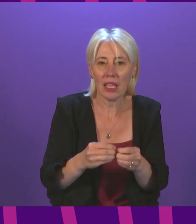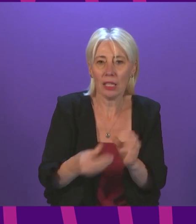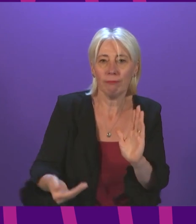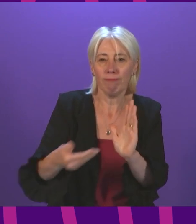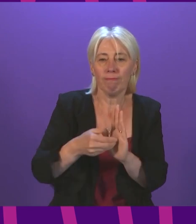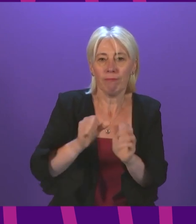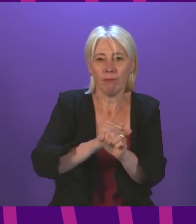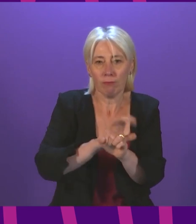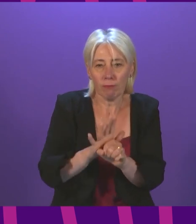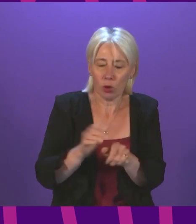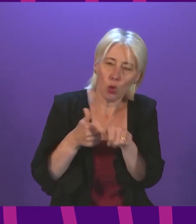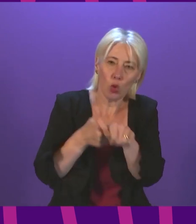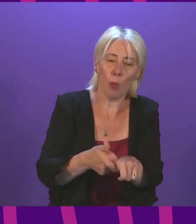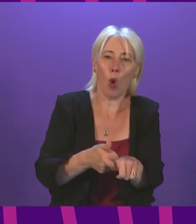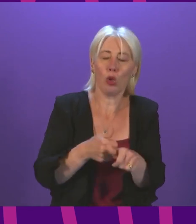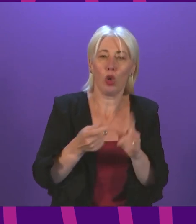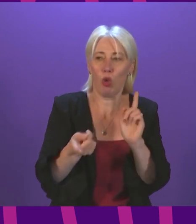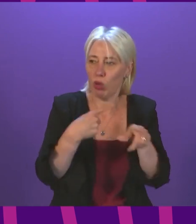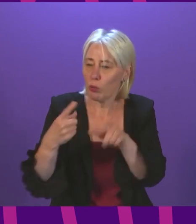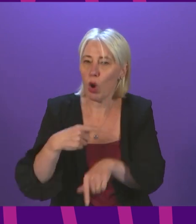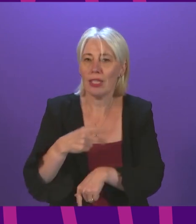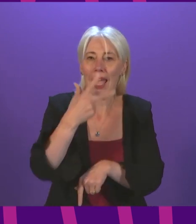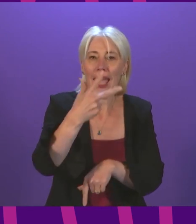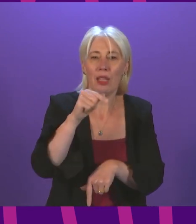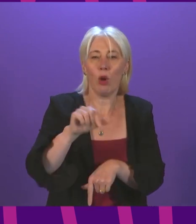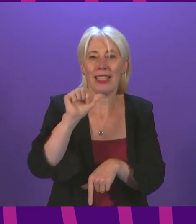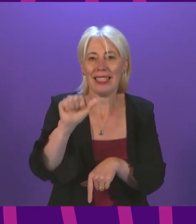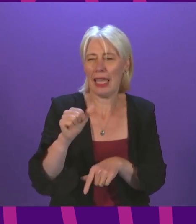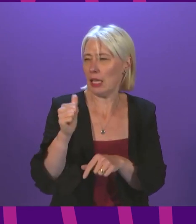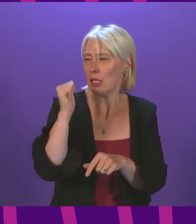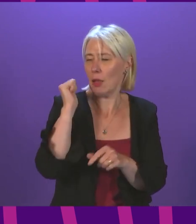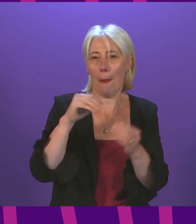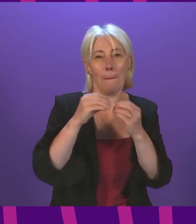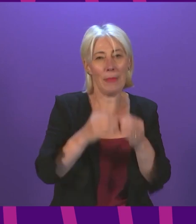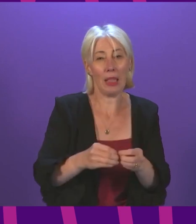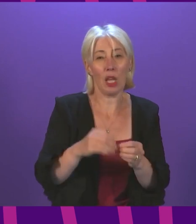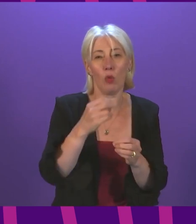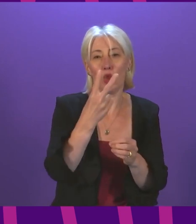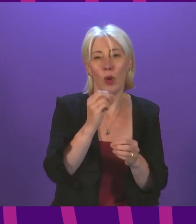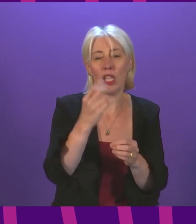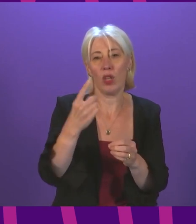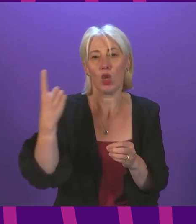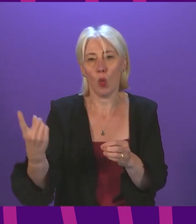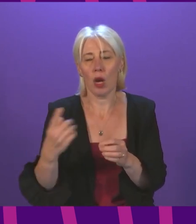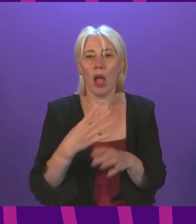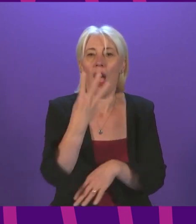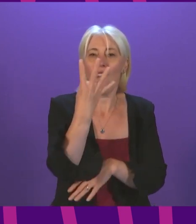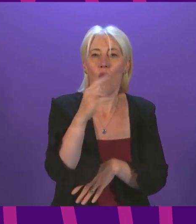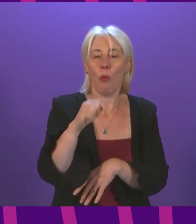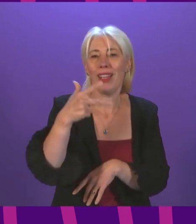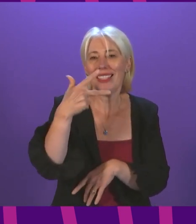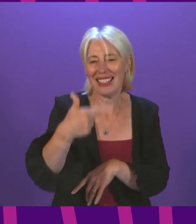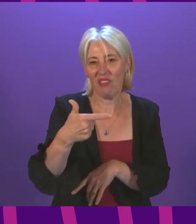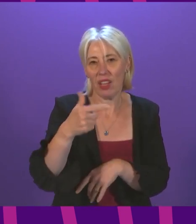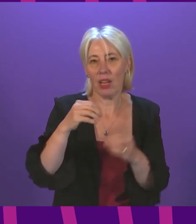consequentials to support the pandemic response 8.6 billion in 2020 2021 and 4.7 billion